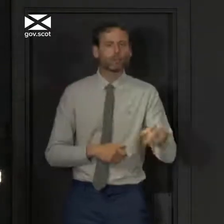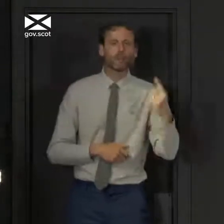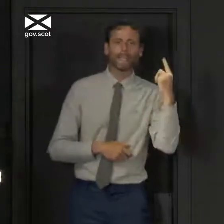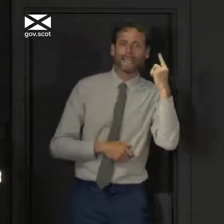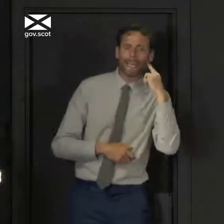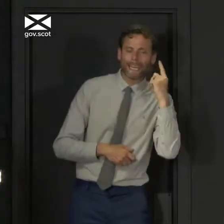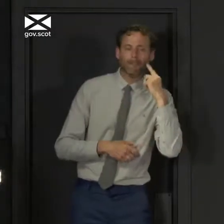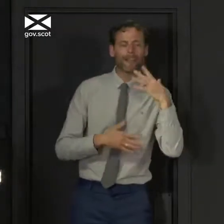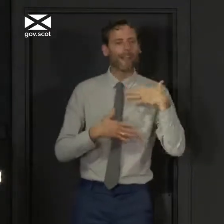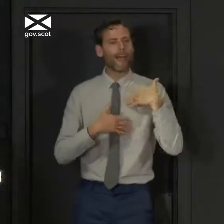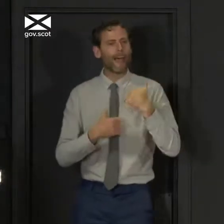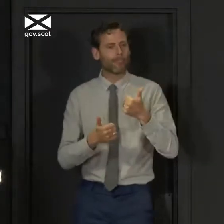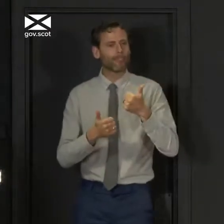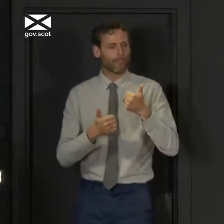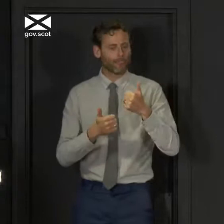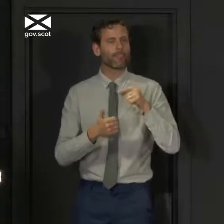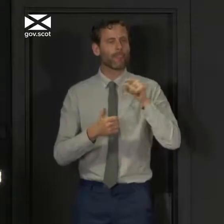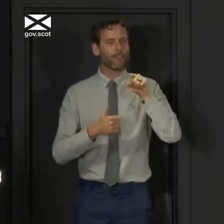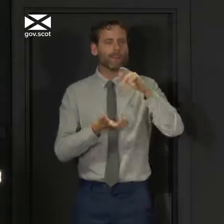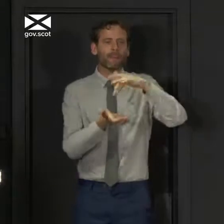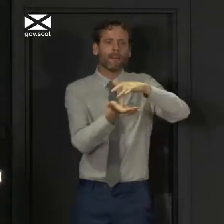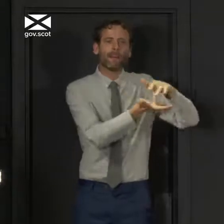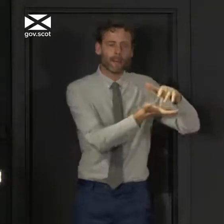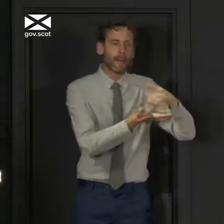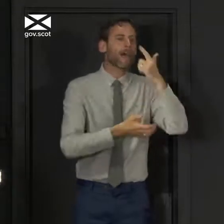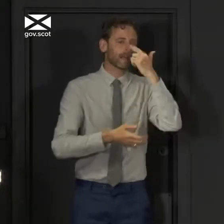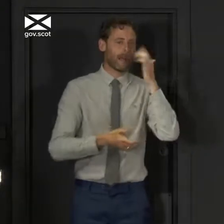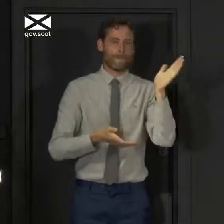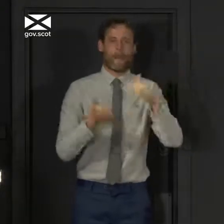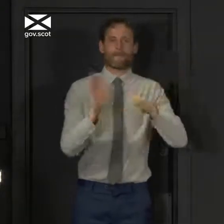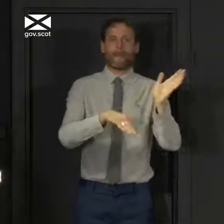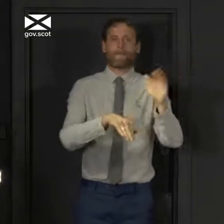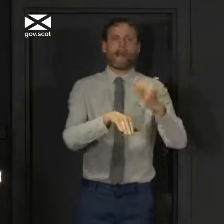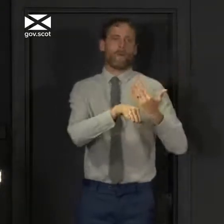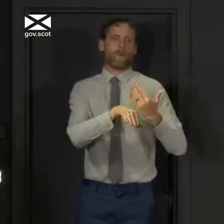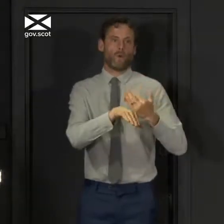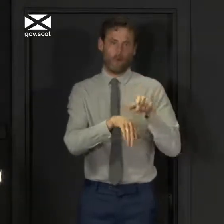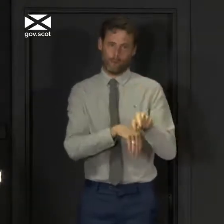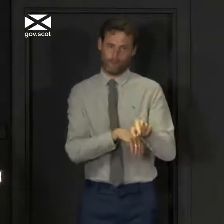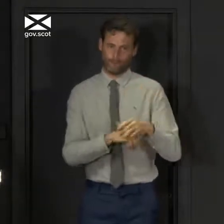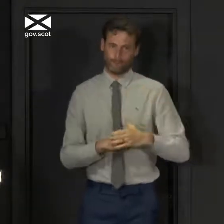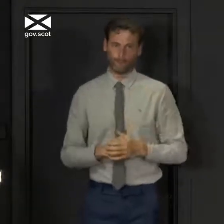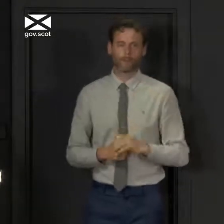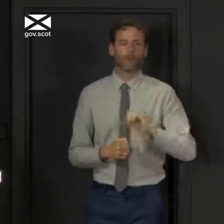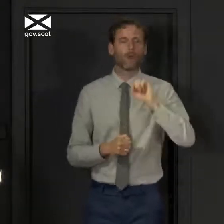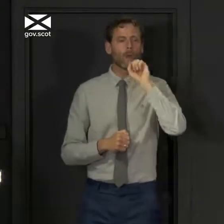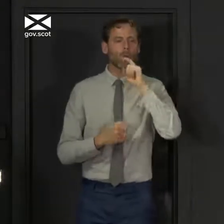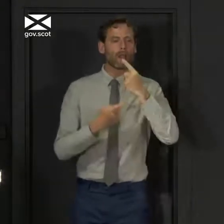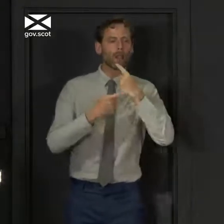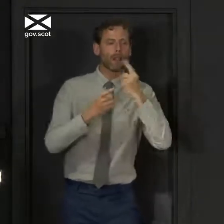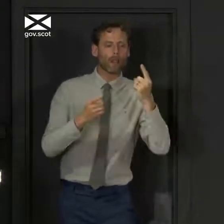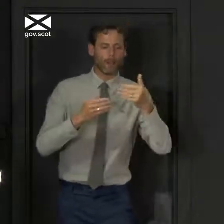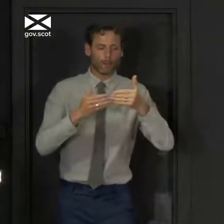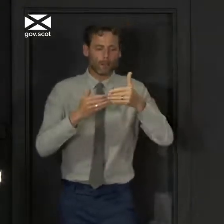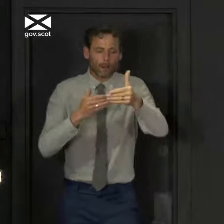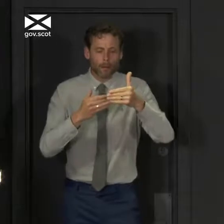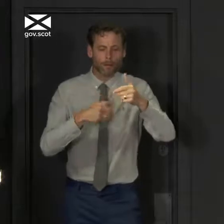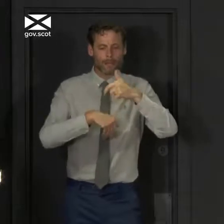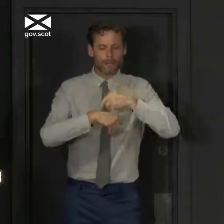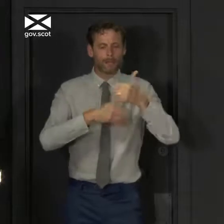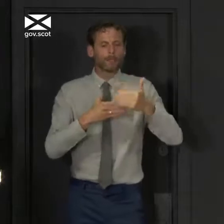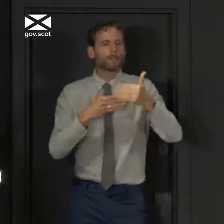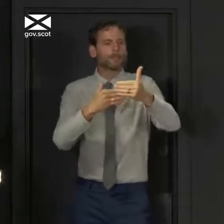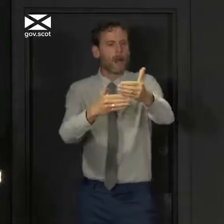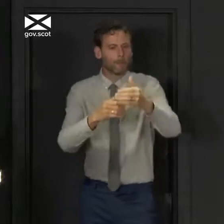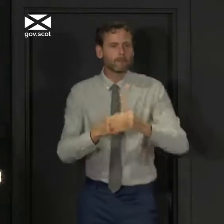key health programmes will also begin to restart their work and further announcements on timing will be made in due course. In terms